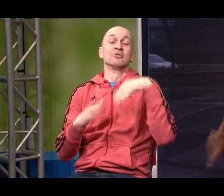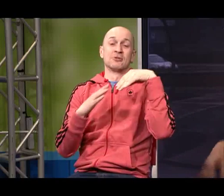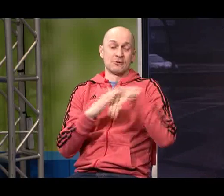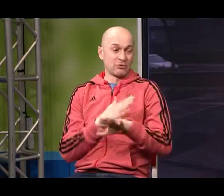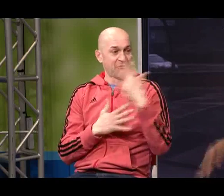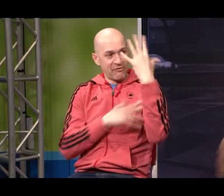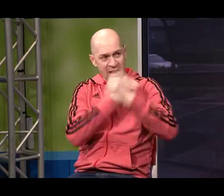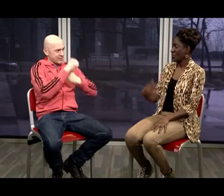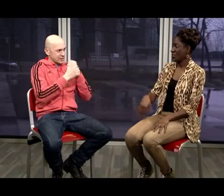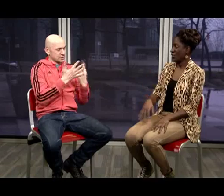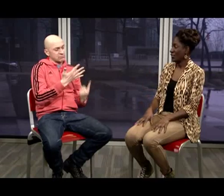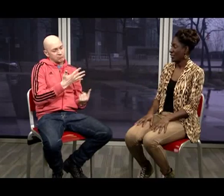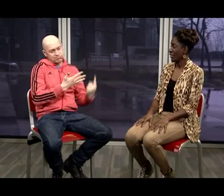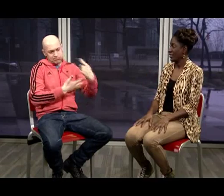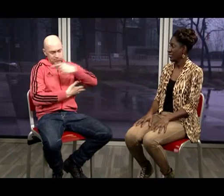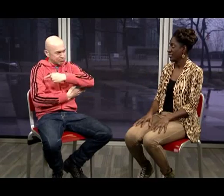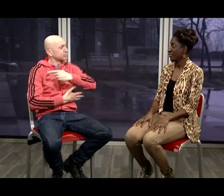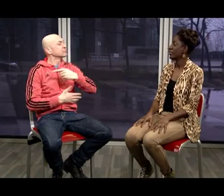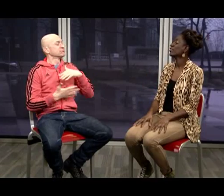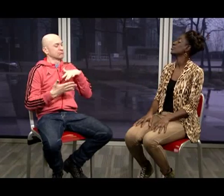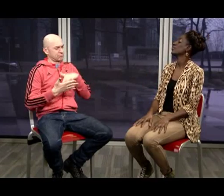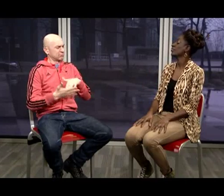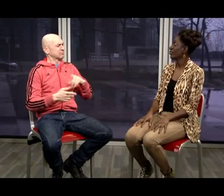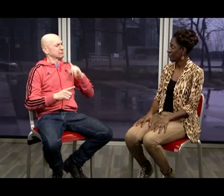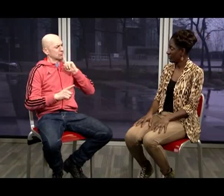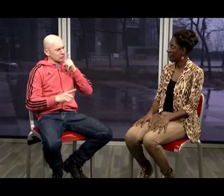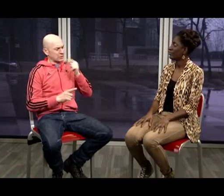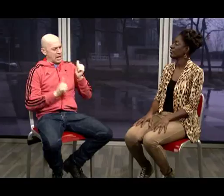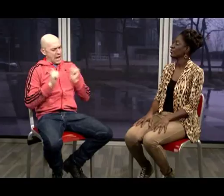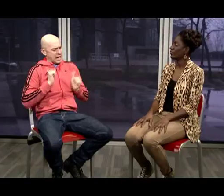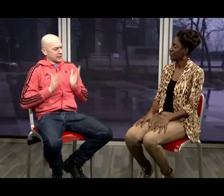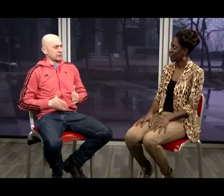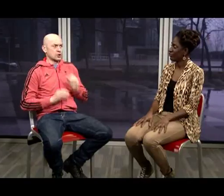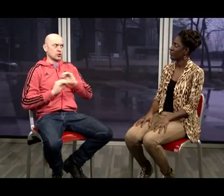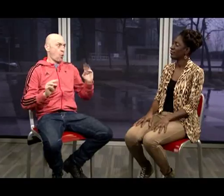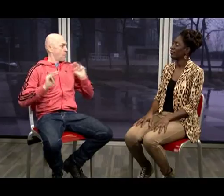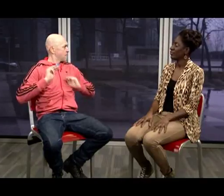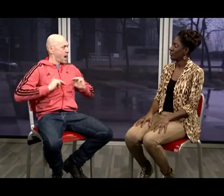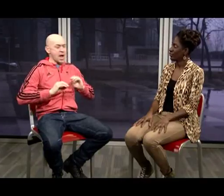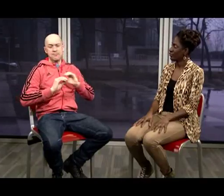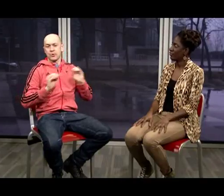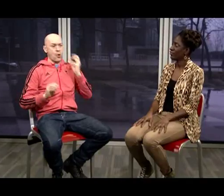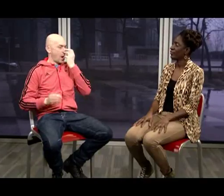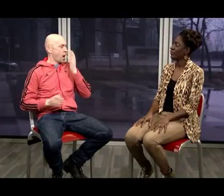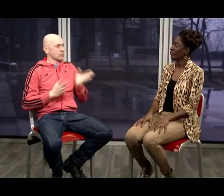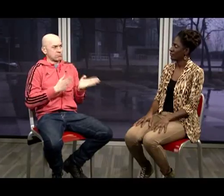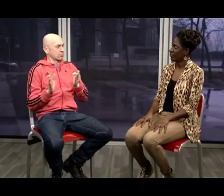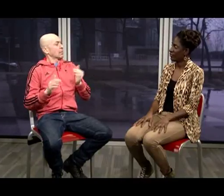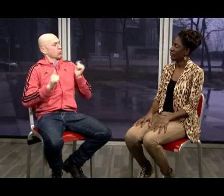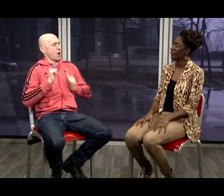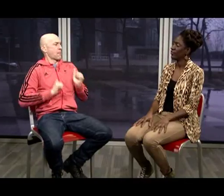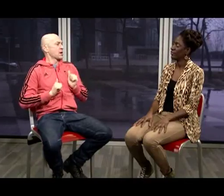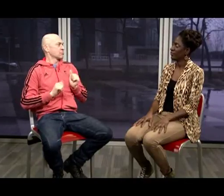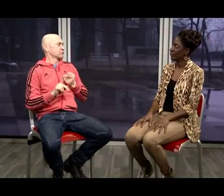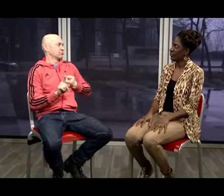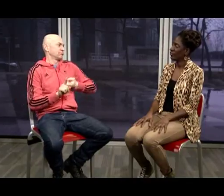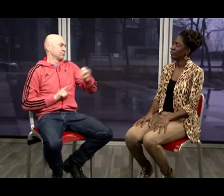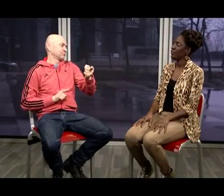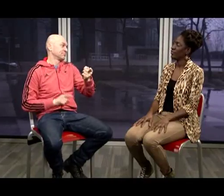15 and I was within that group so I spent five years studying professionally acting no mime no clown work but just